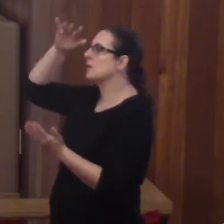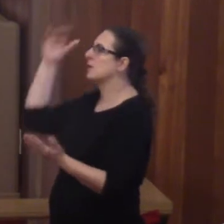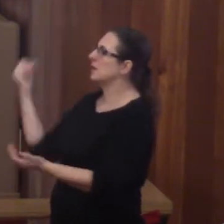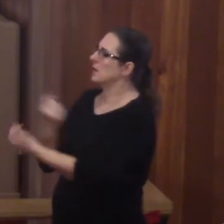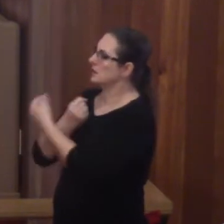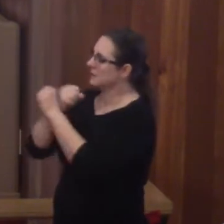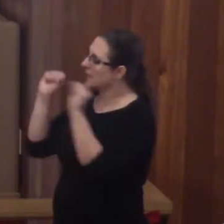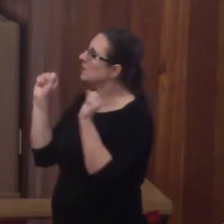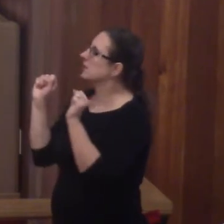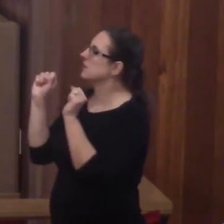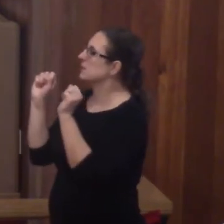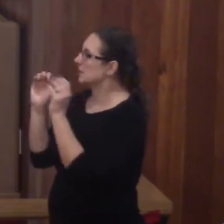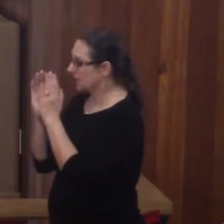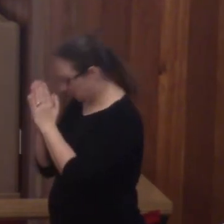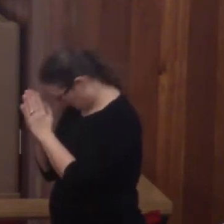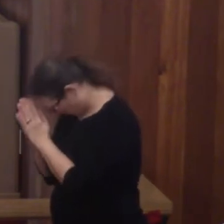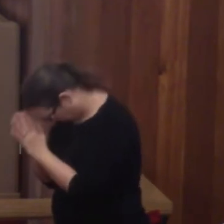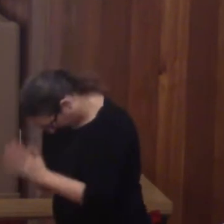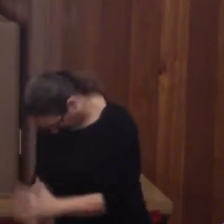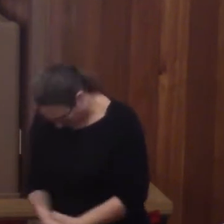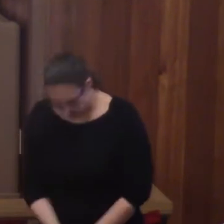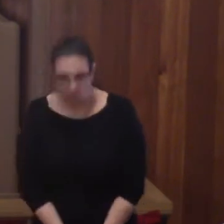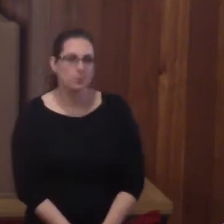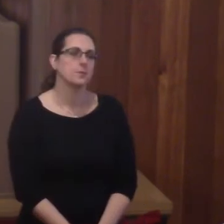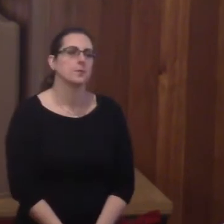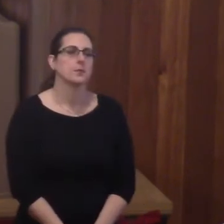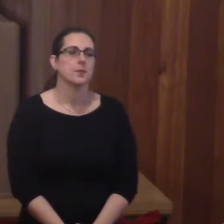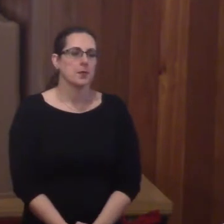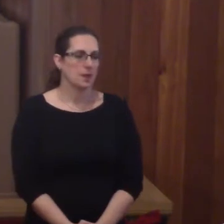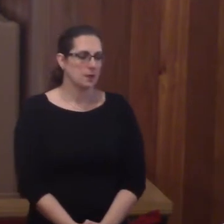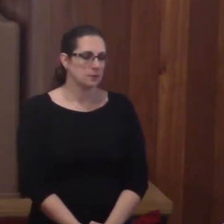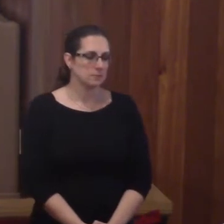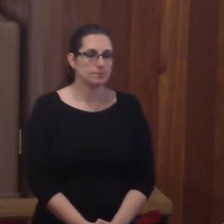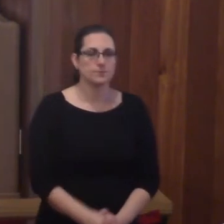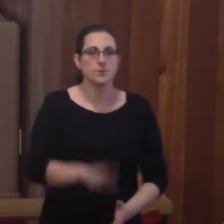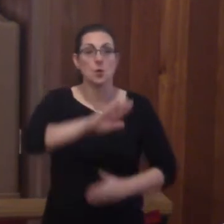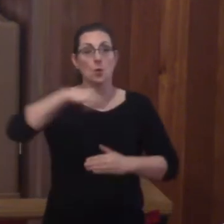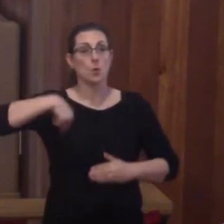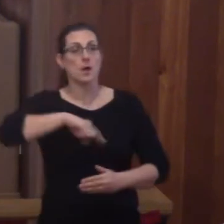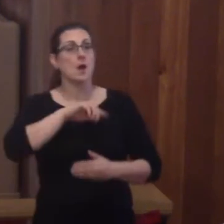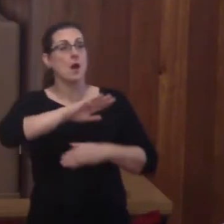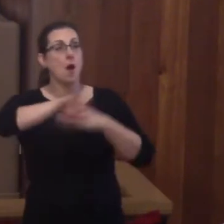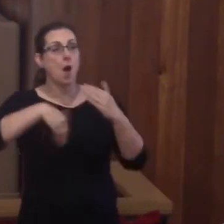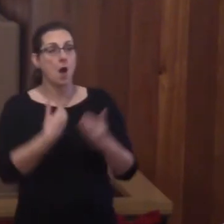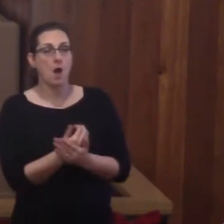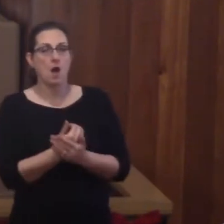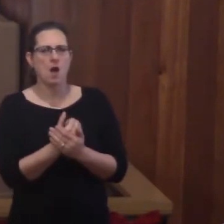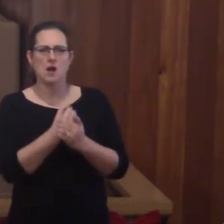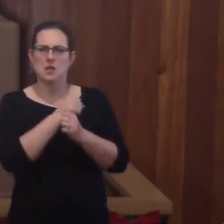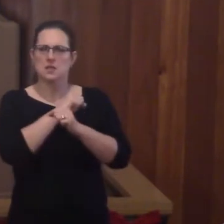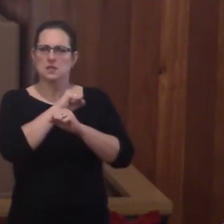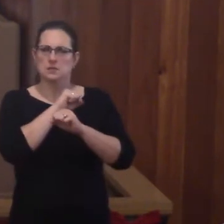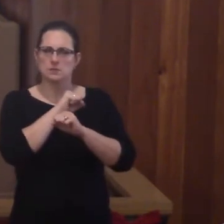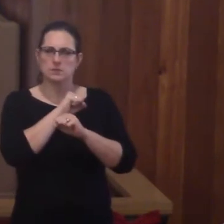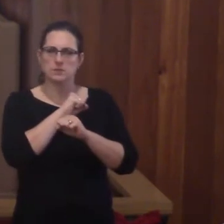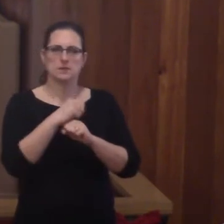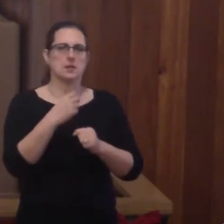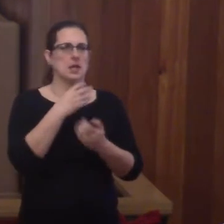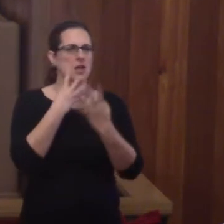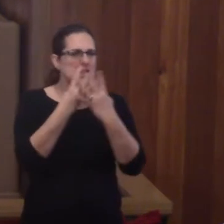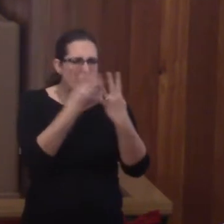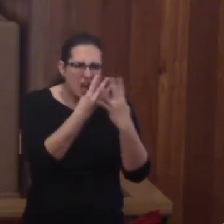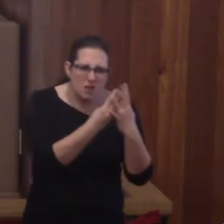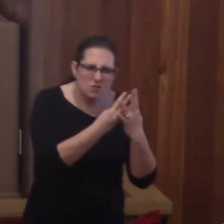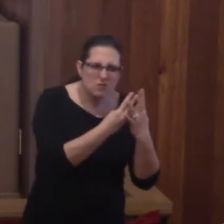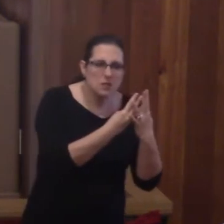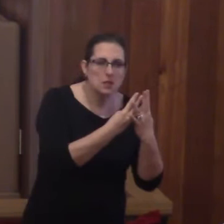my glory and salvation. Amen. We're all captives. All of us